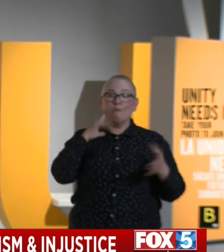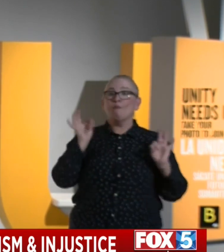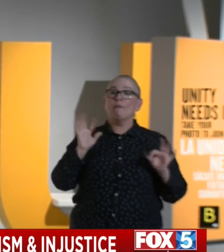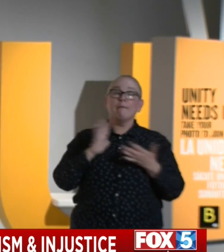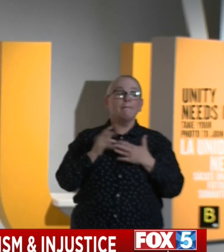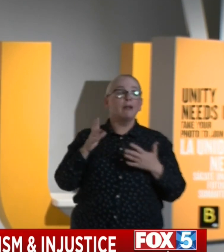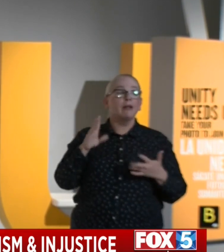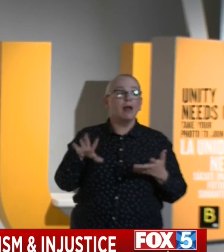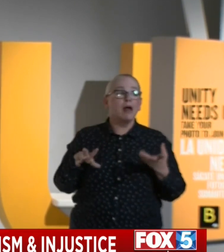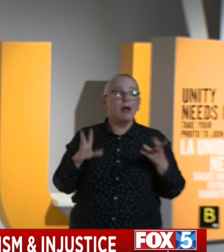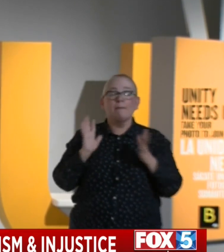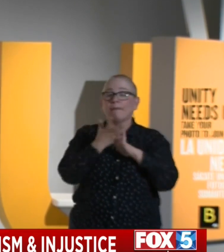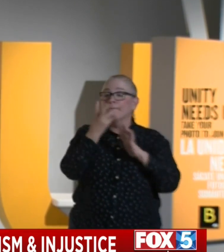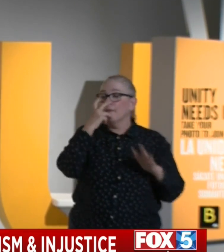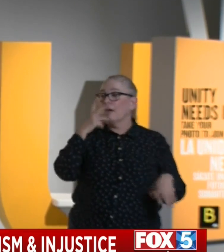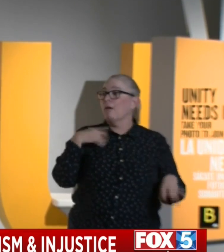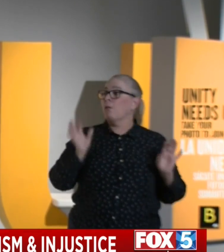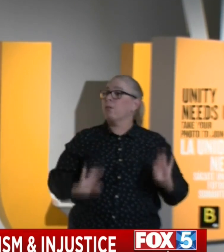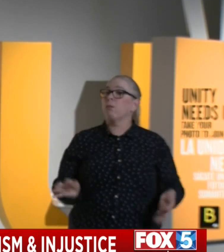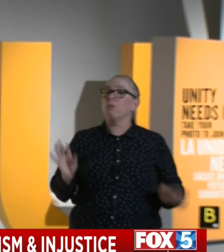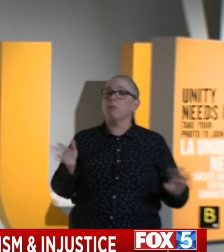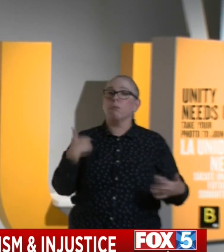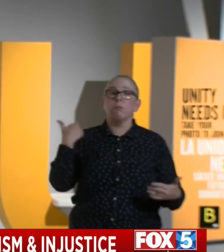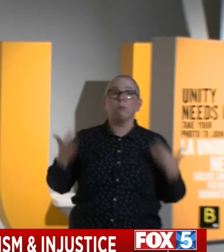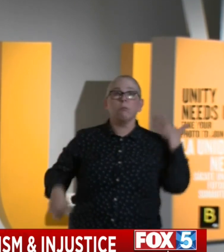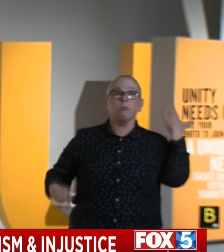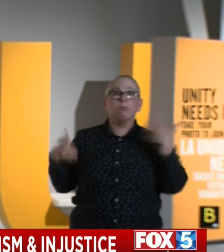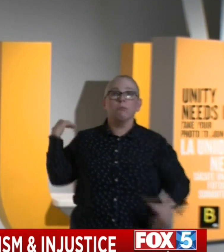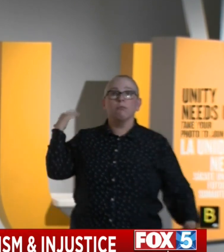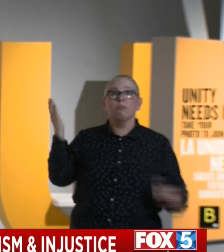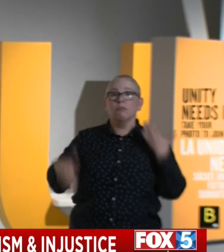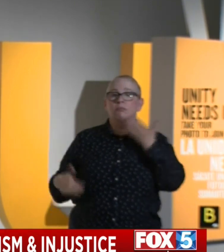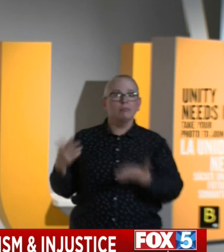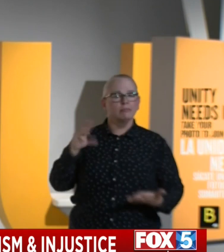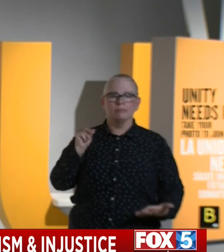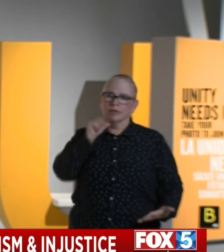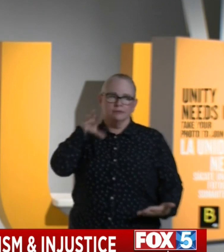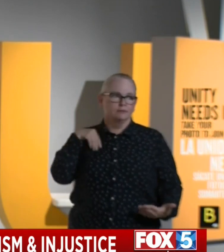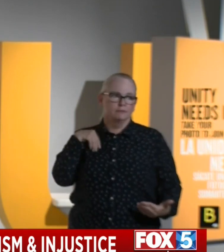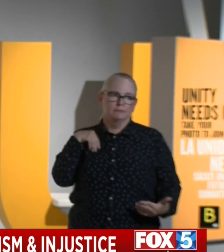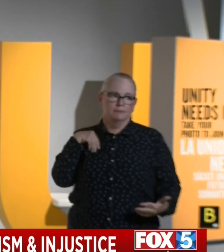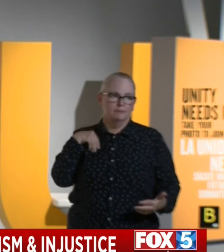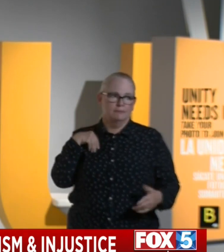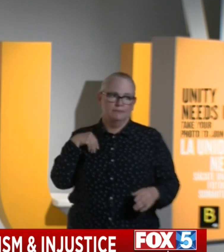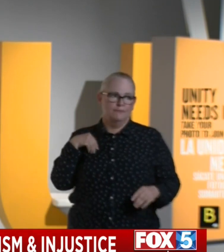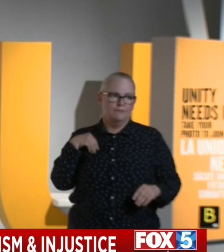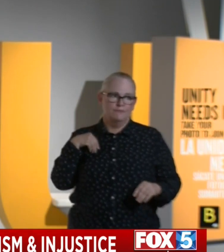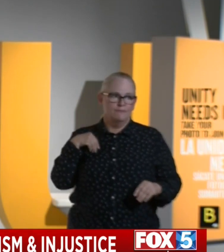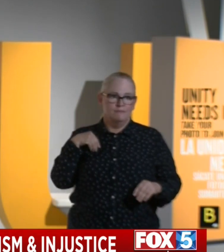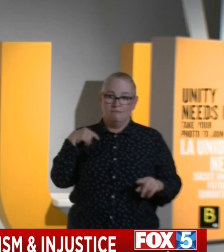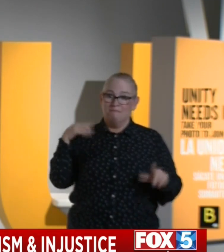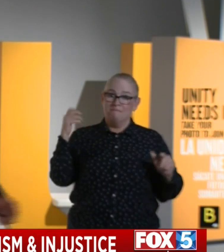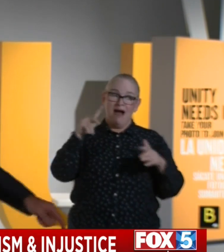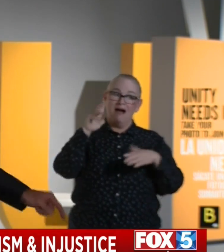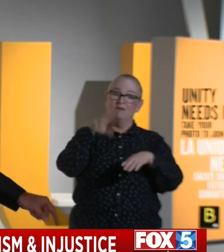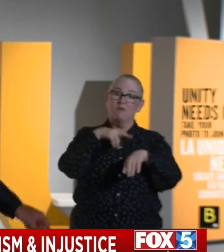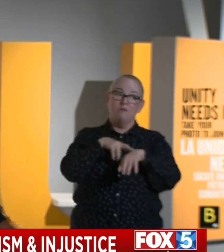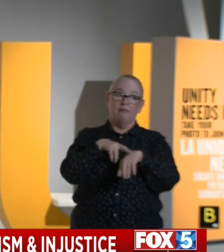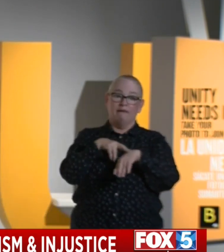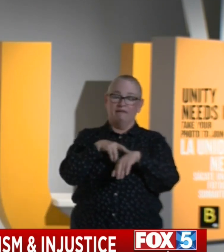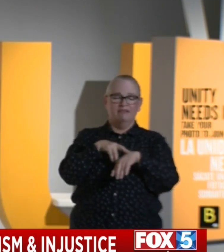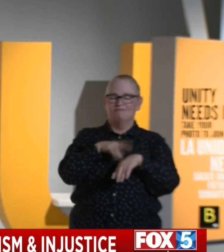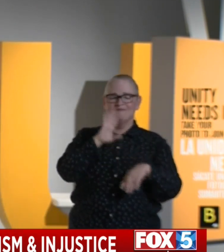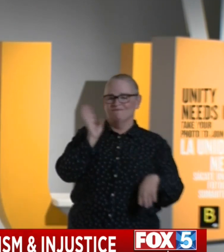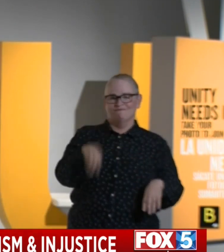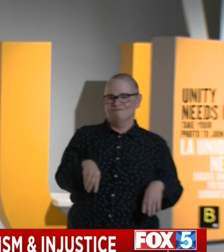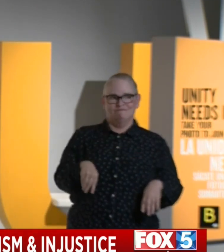No one wants to go back to normalcy. If you want to go back to normalcy, I'm not going there with you. I don't want to go